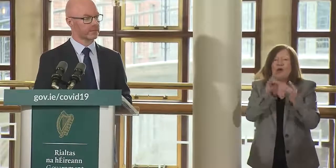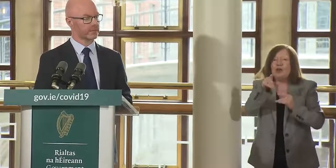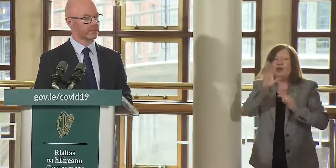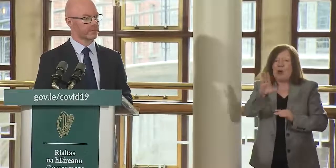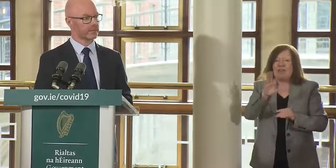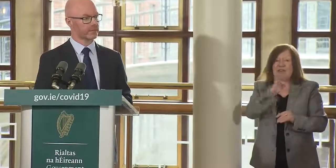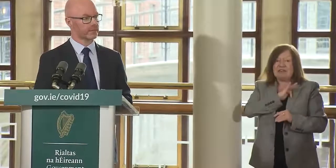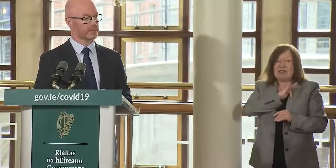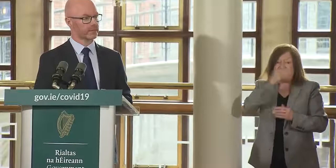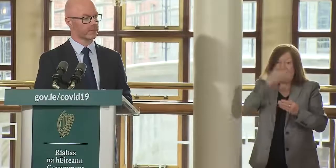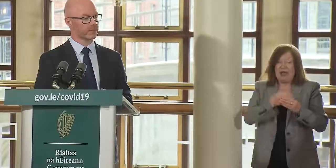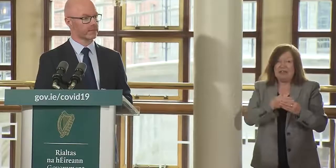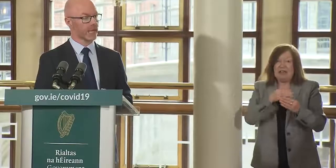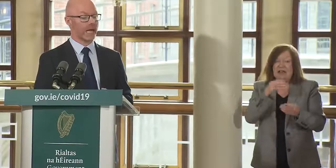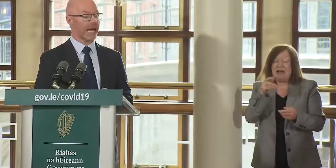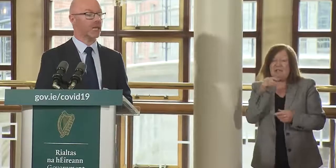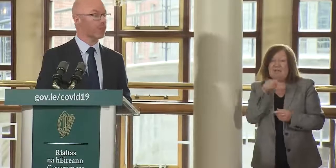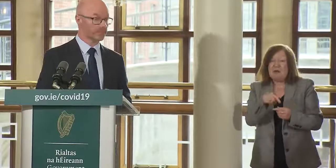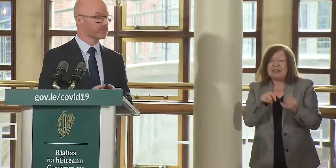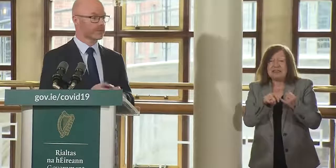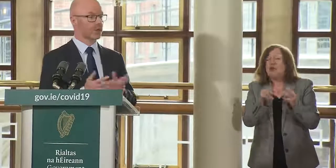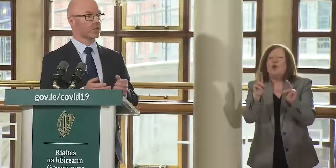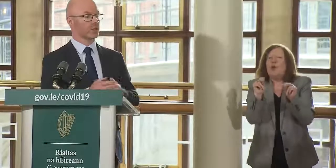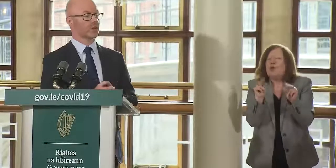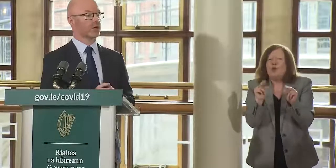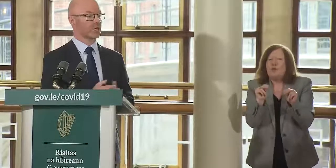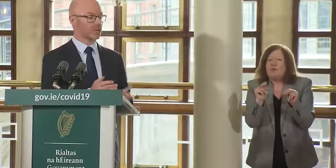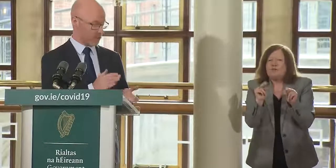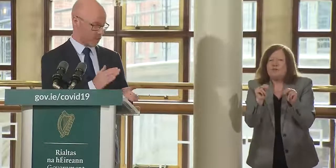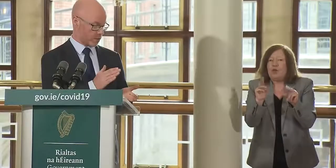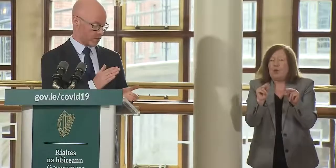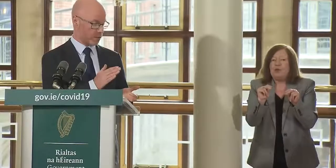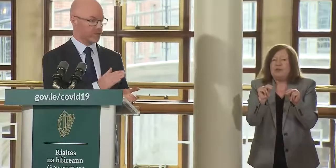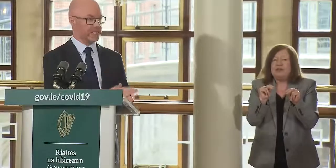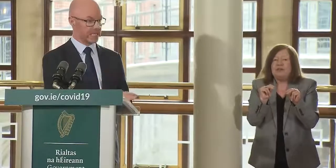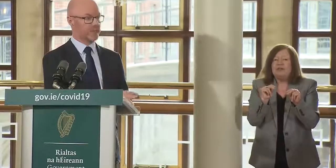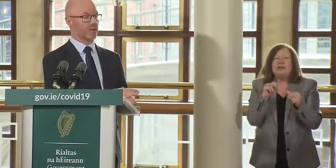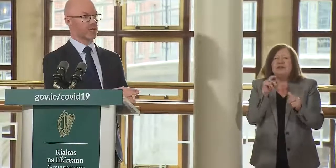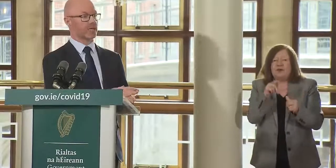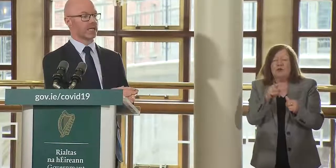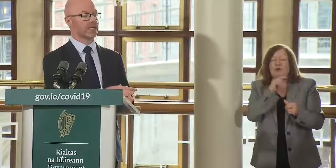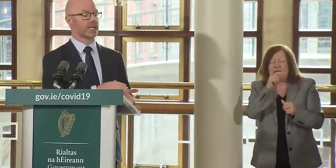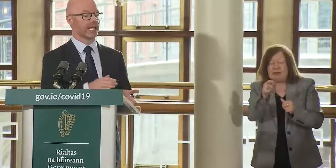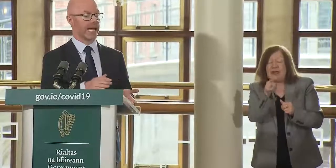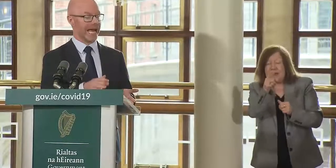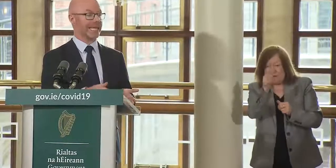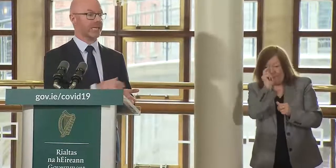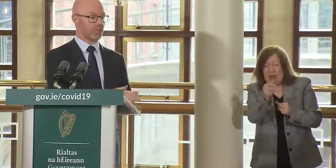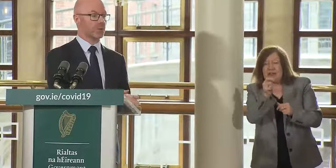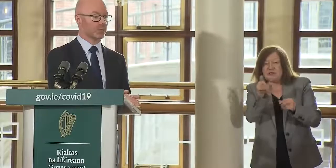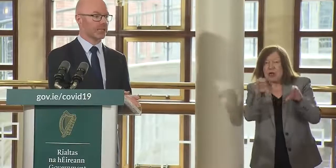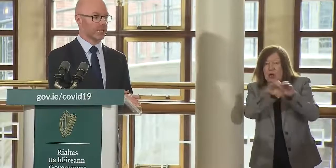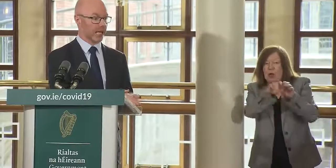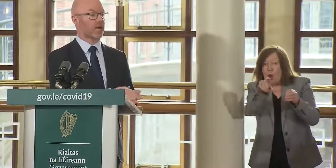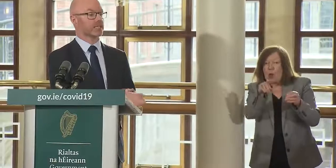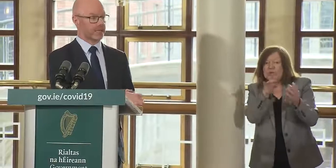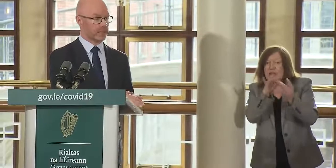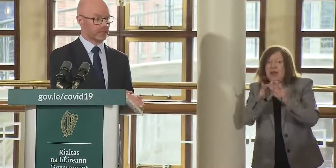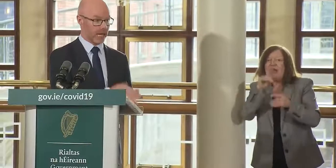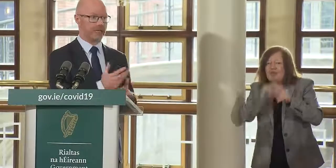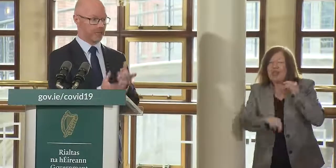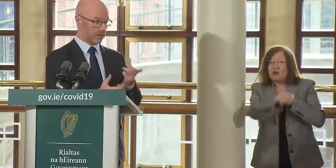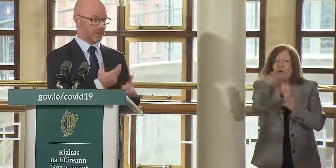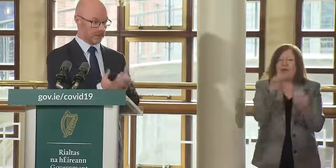no no you don't so so you'll be deemed a close contact and then you will be uh